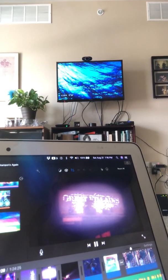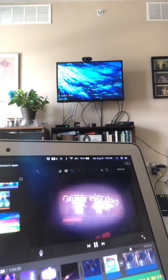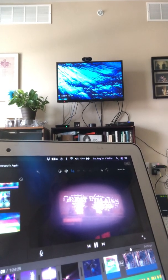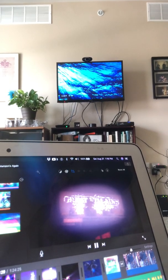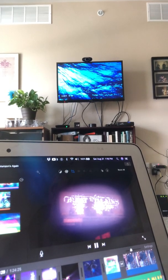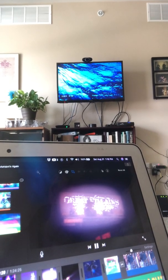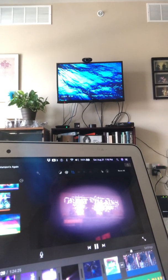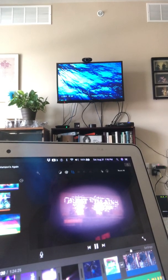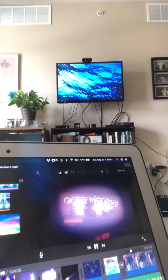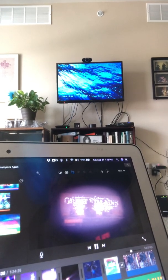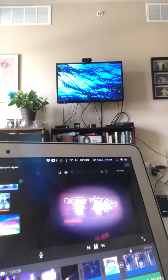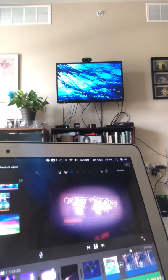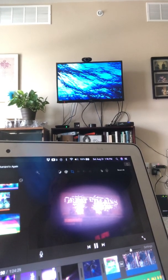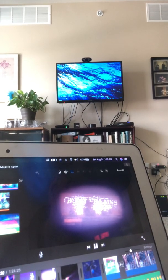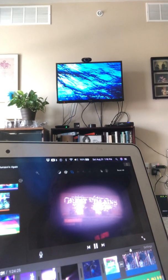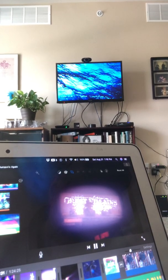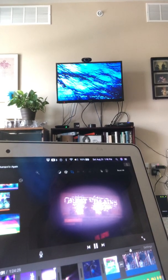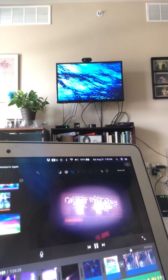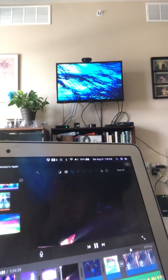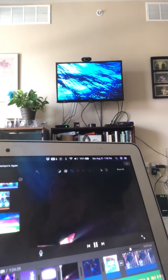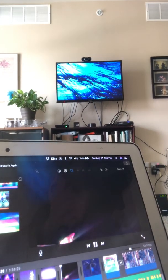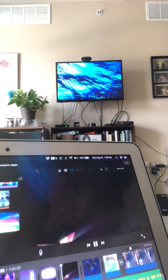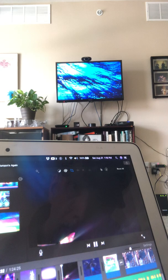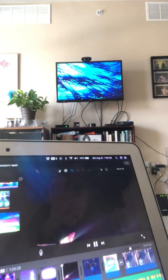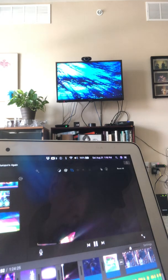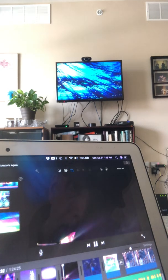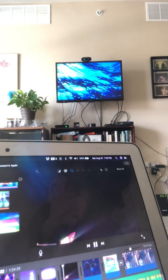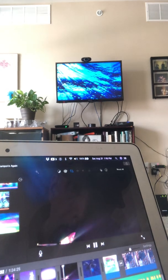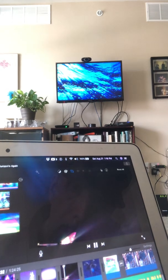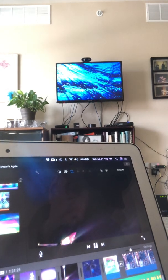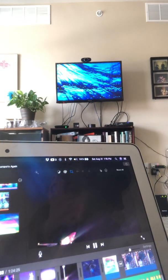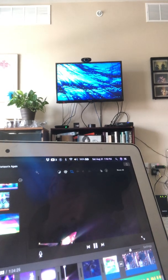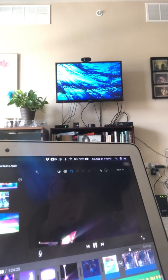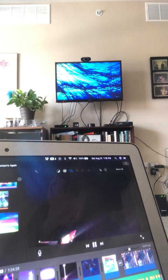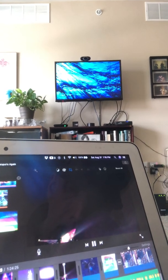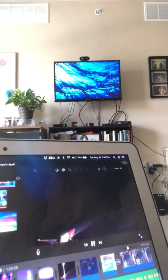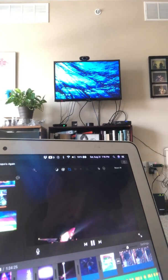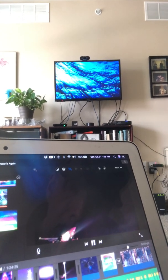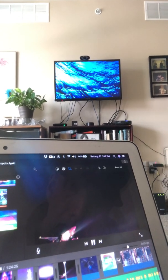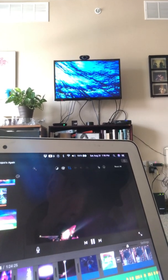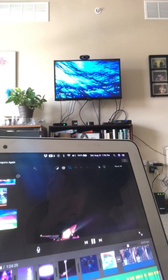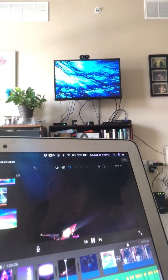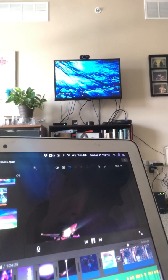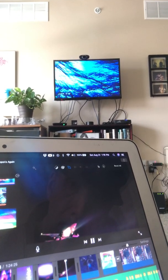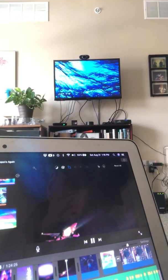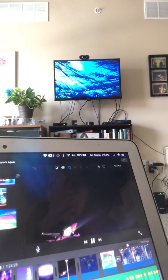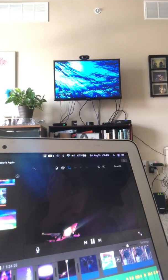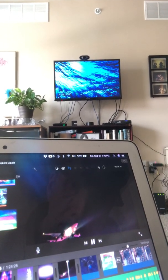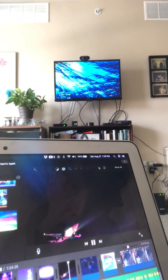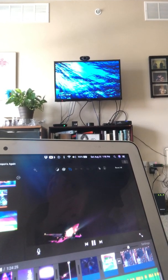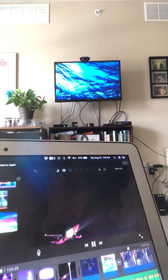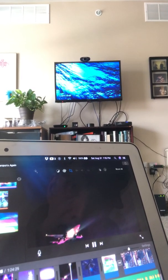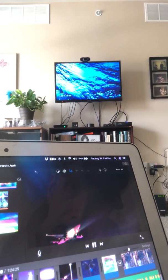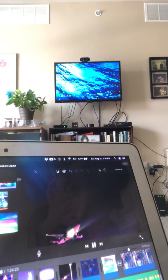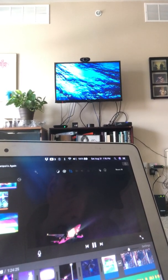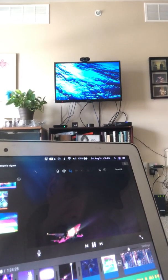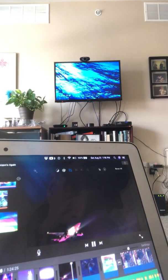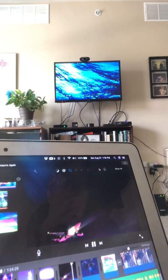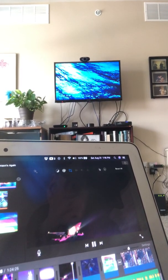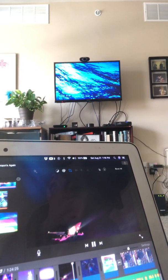colors. Jewel-like airplanes flew in the sky outside of my